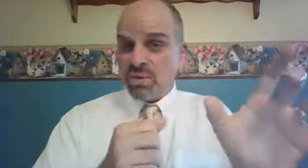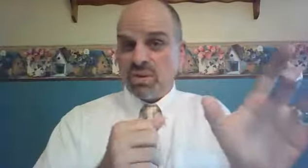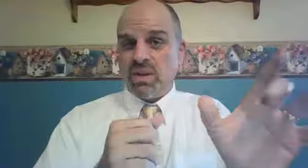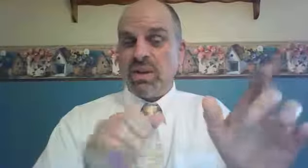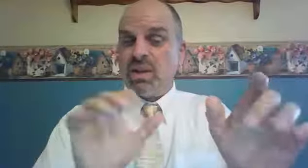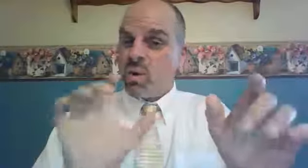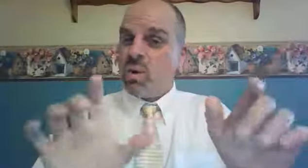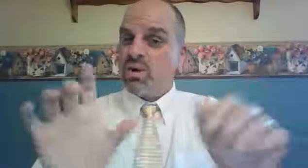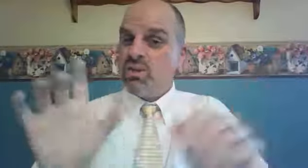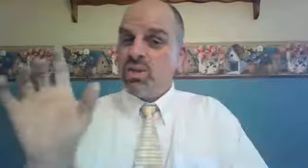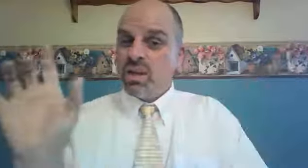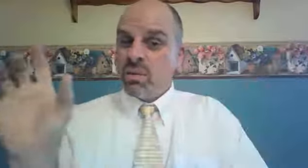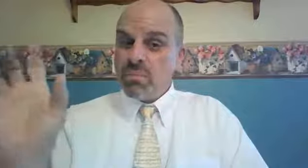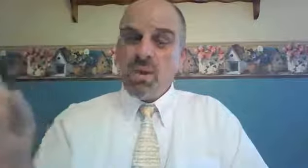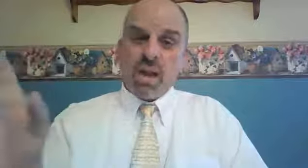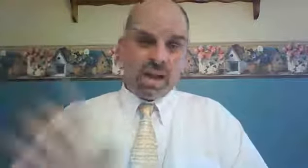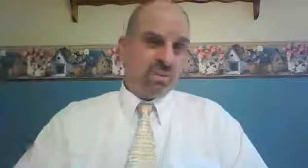Ruth courts Boaz.